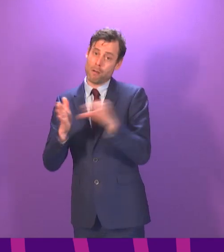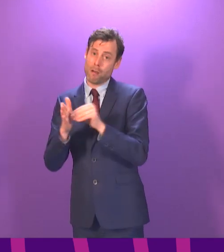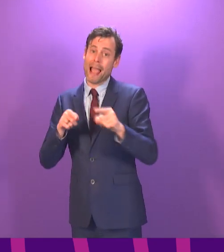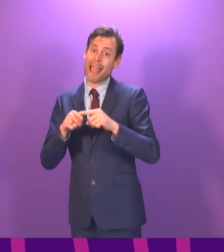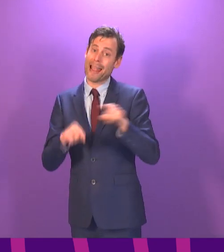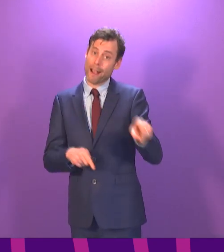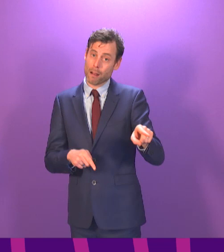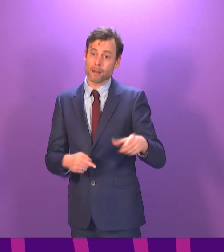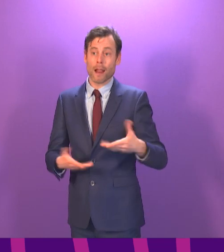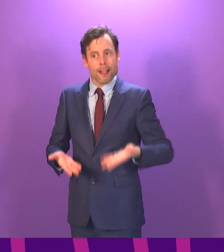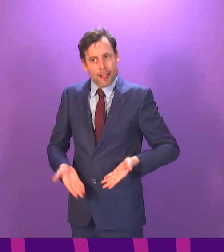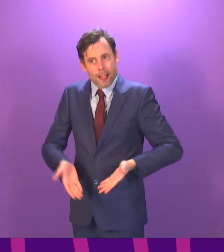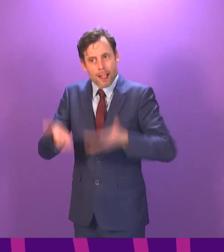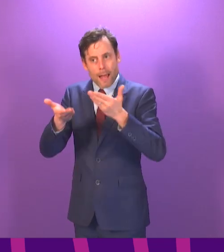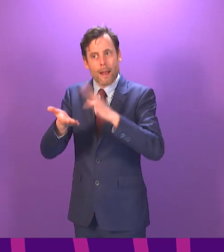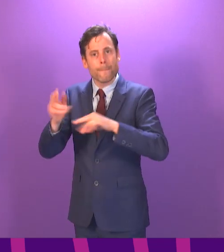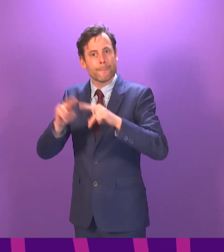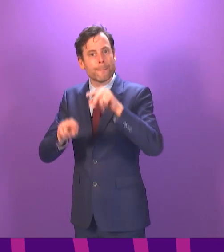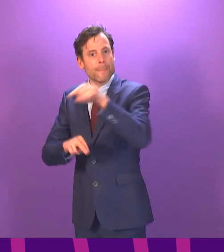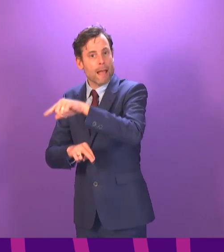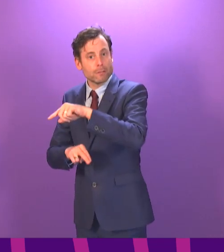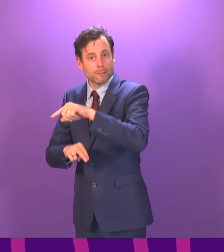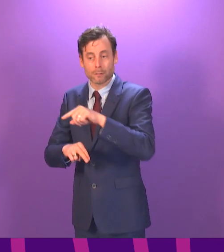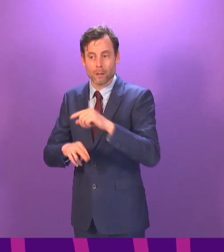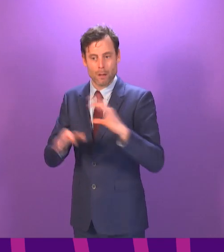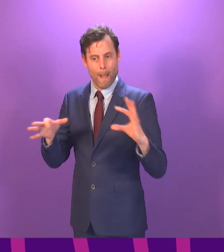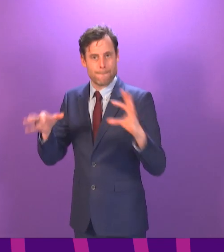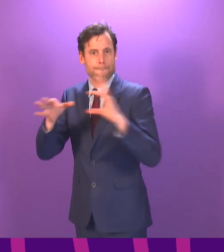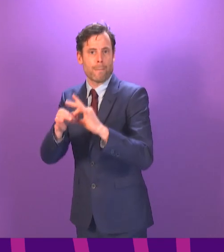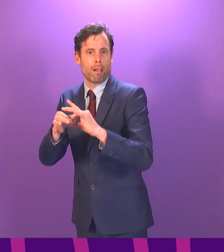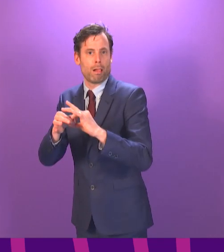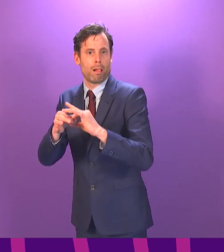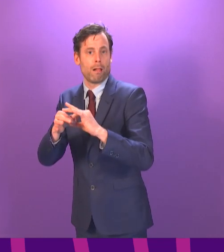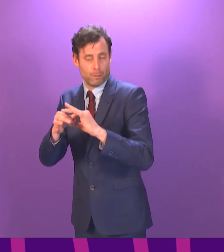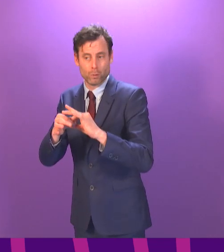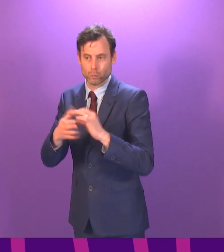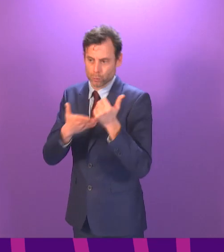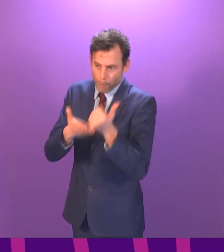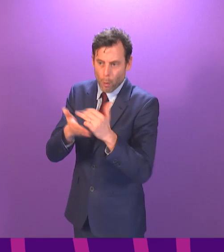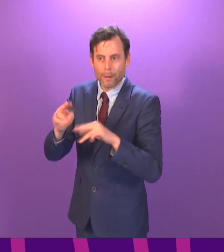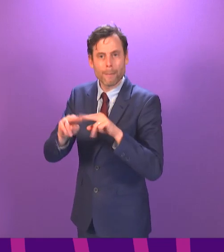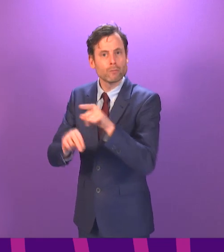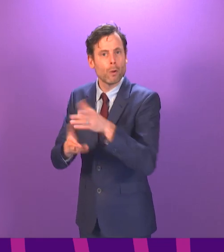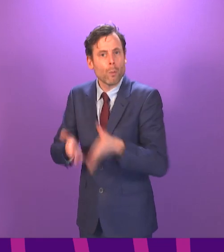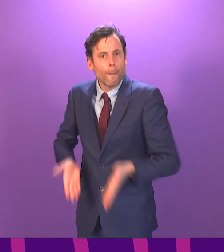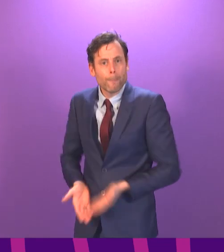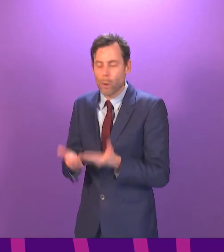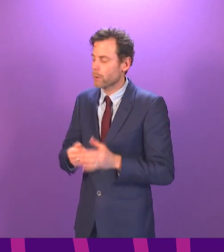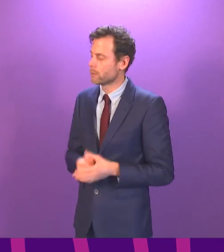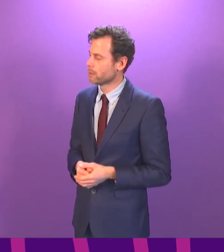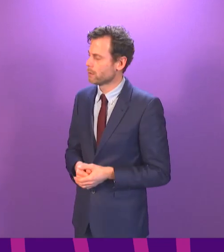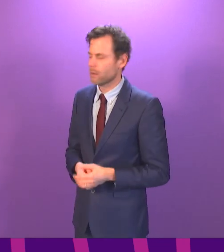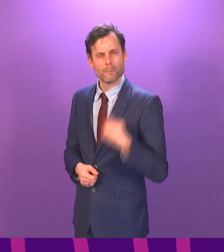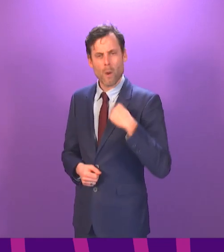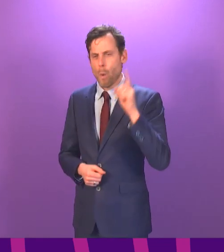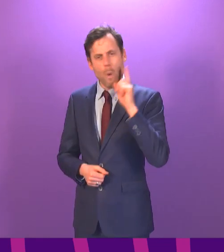parents to bubble up with each other for support? First Minister. We will always consider what more we can do to ease the pressure that people,